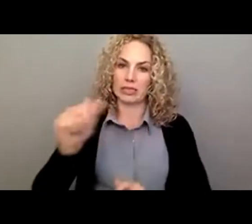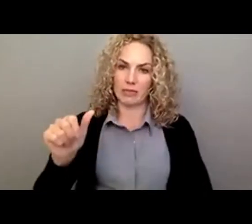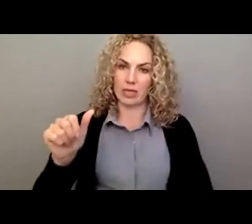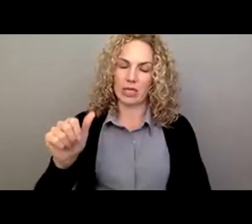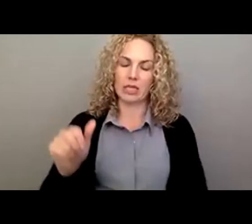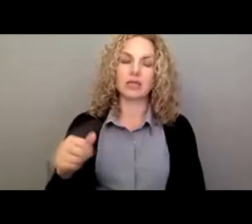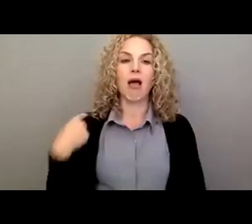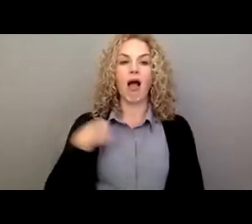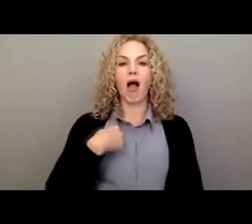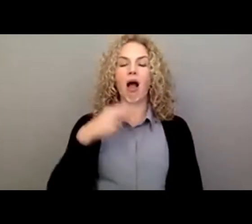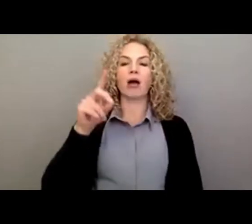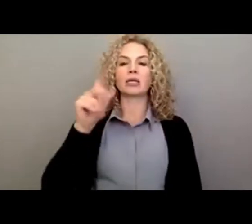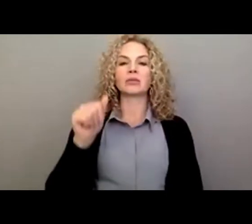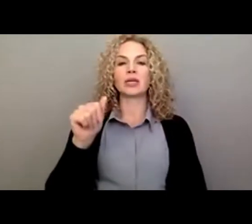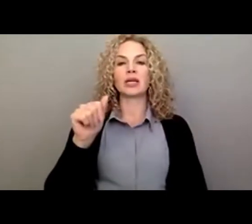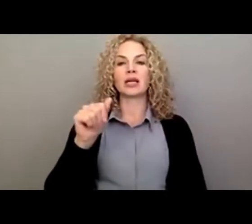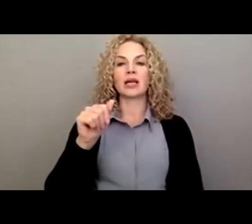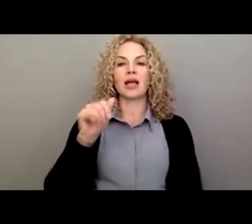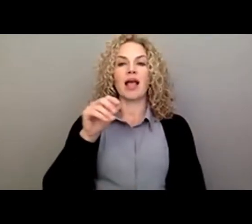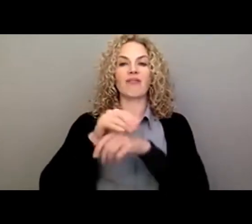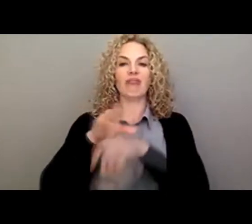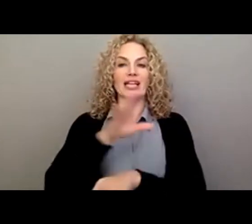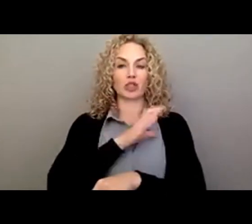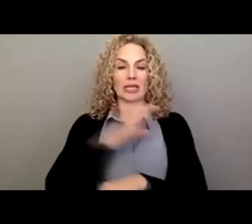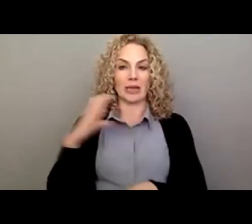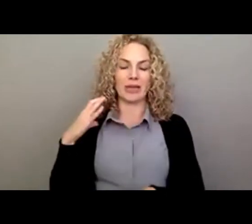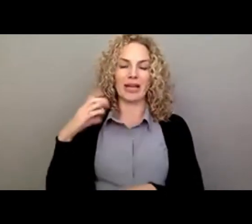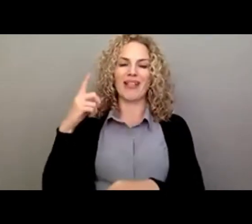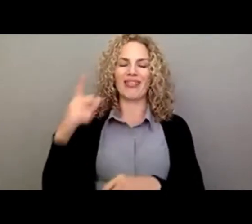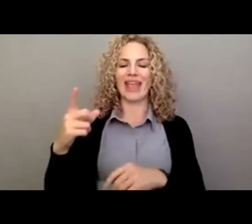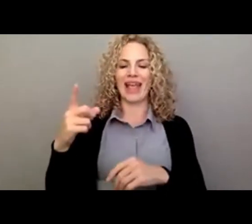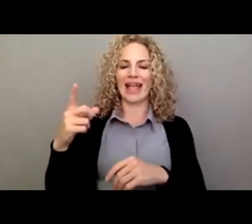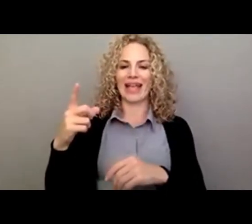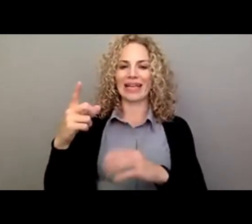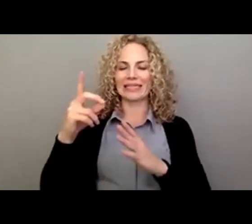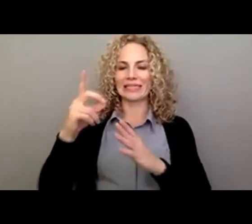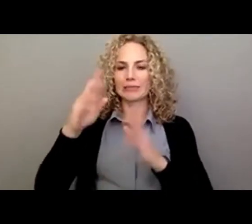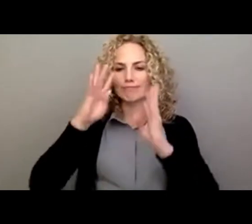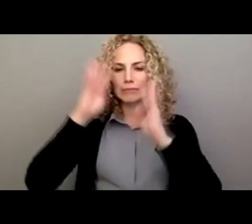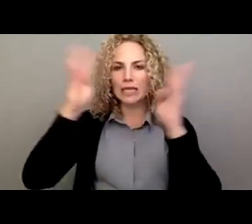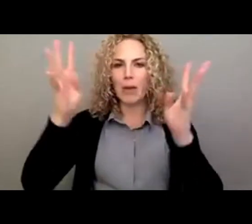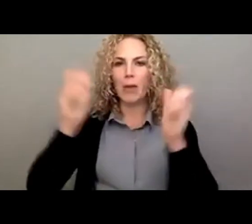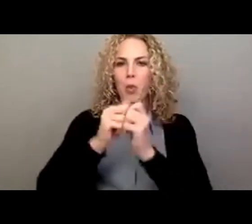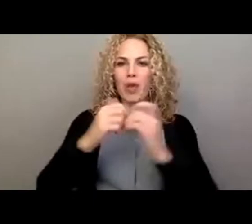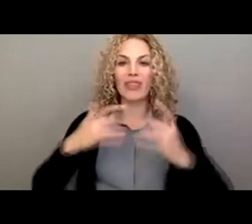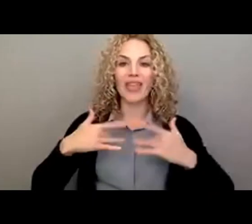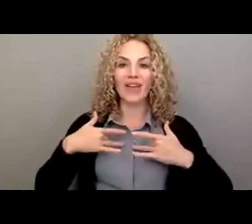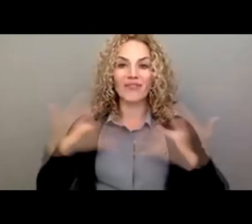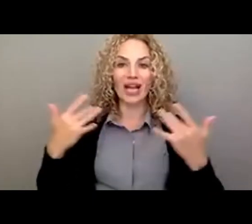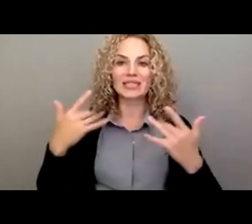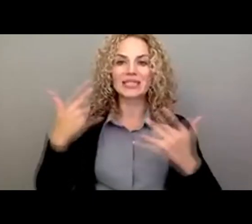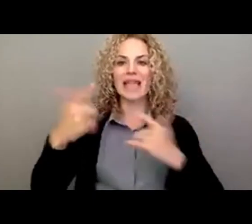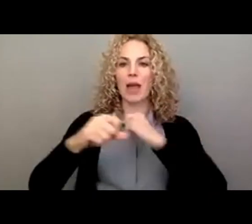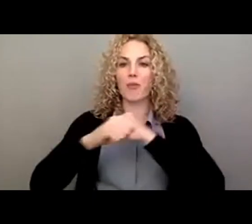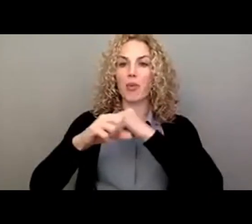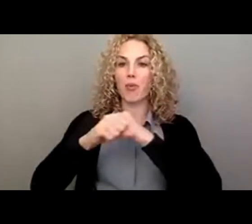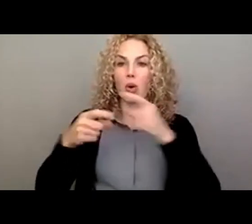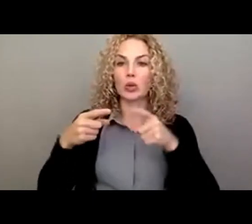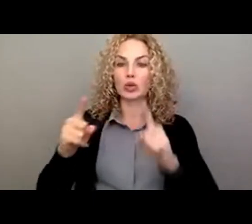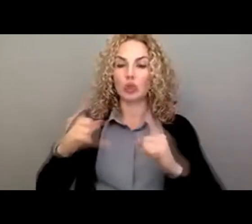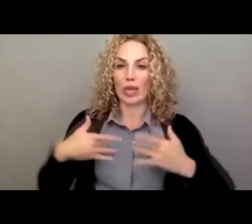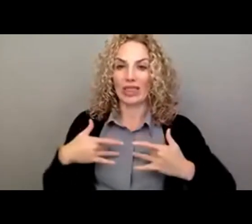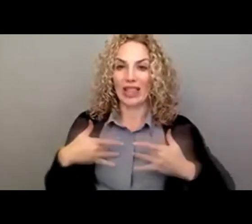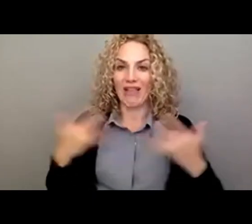Disability Advisory Committee designs events and they promote, during these events, they